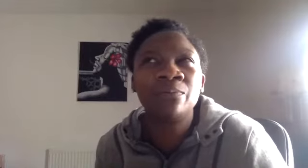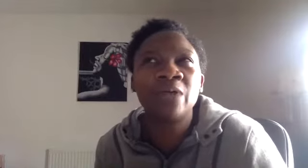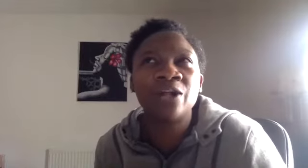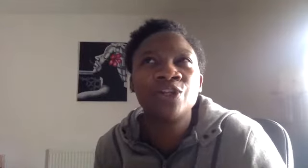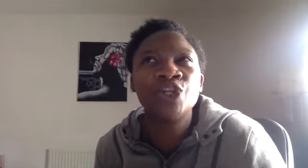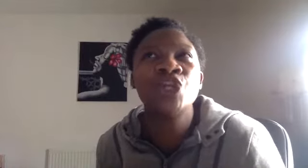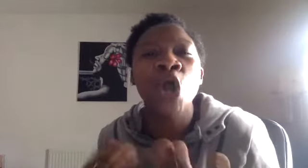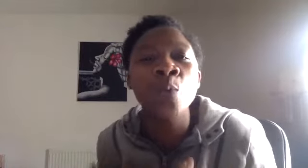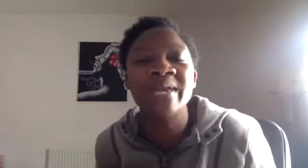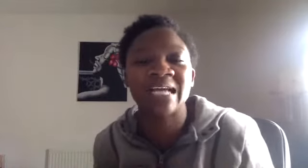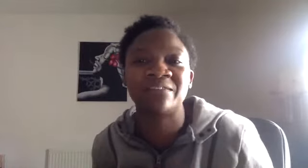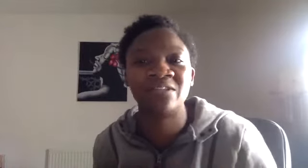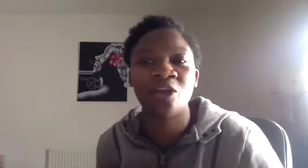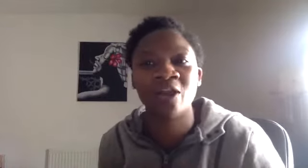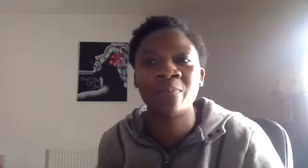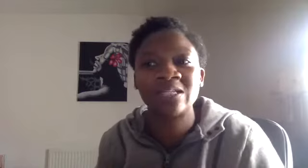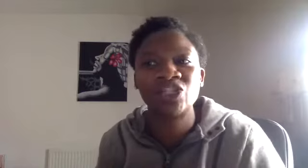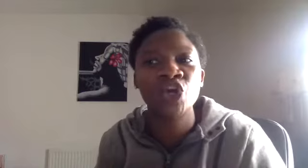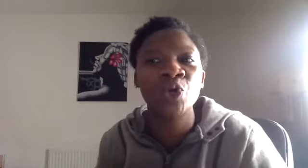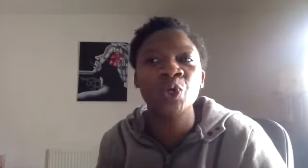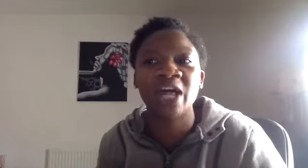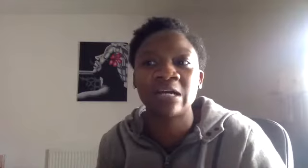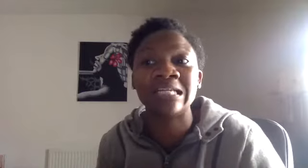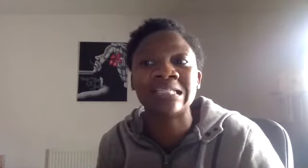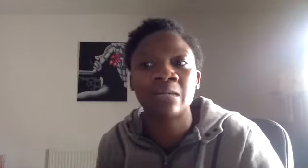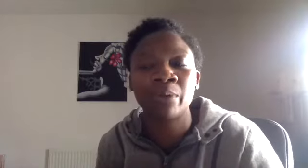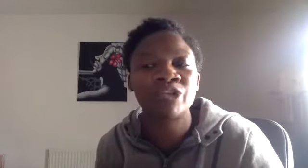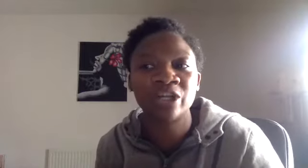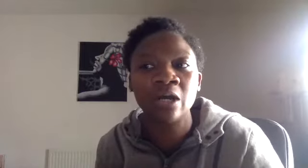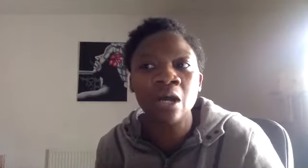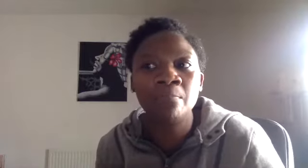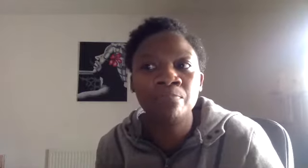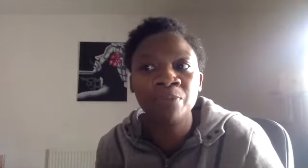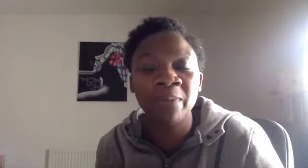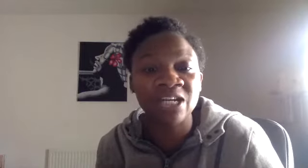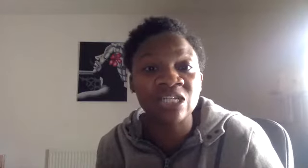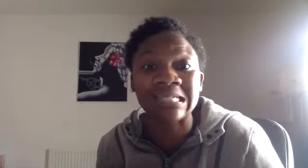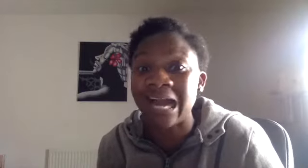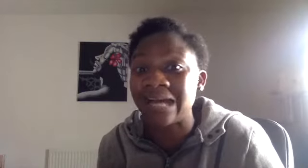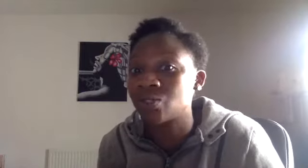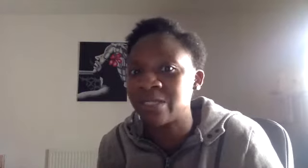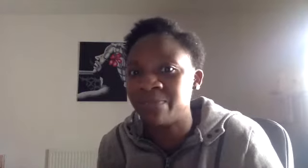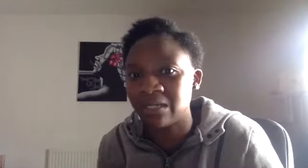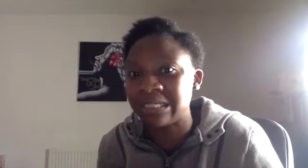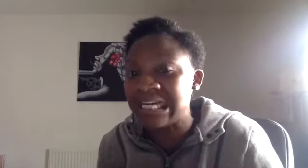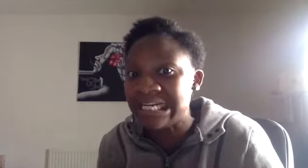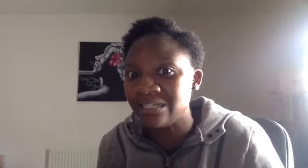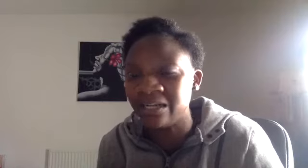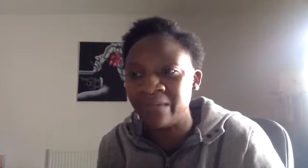that know me as a physiotherapist know that the holistic approach to the patient's care has always been key to me.